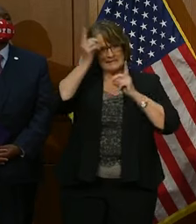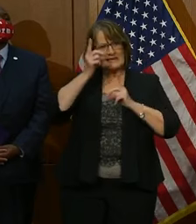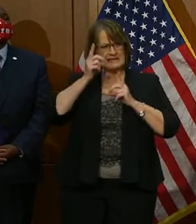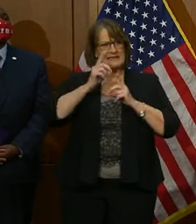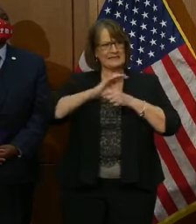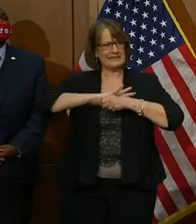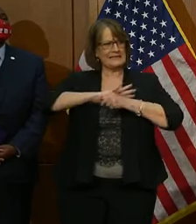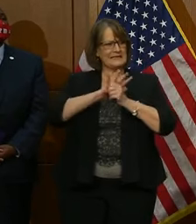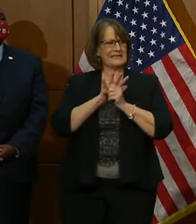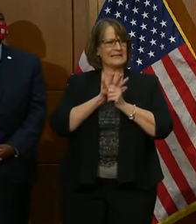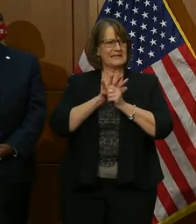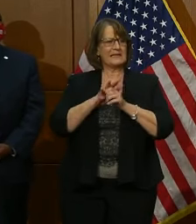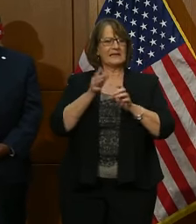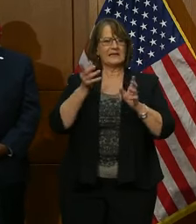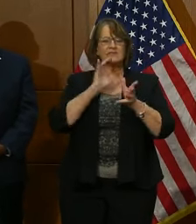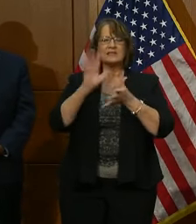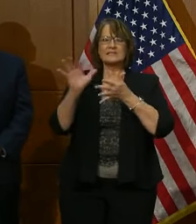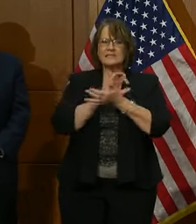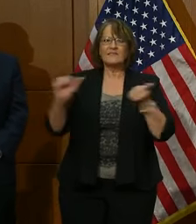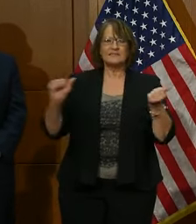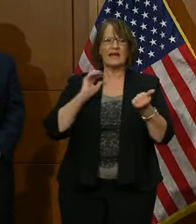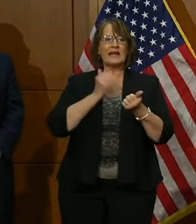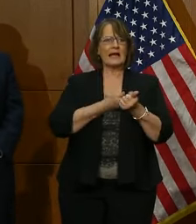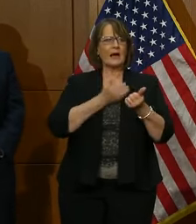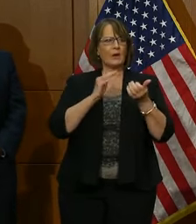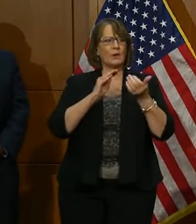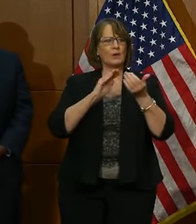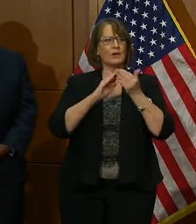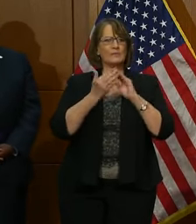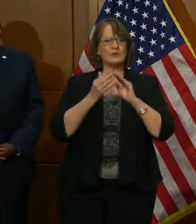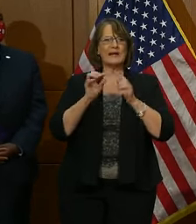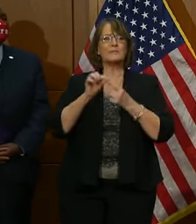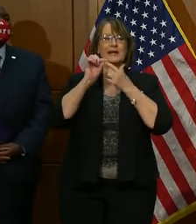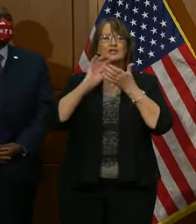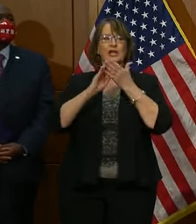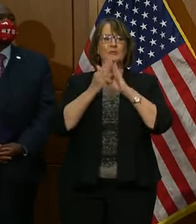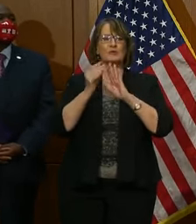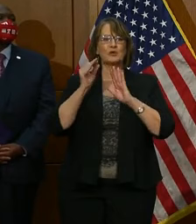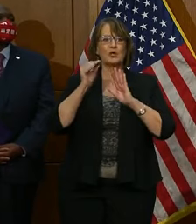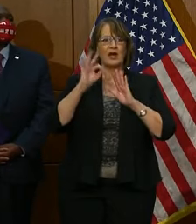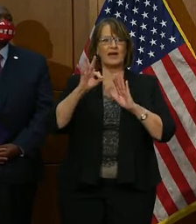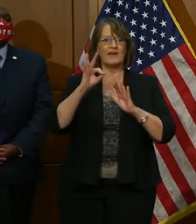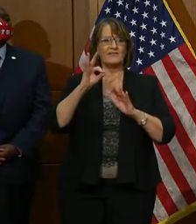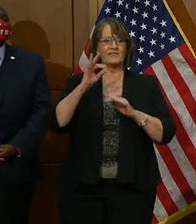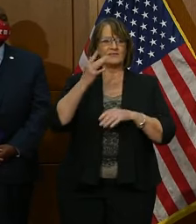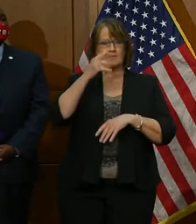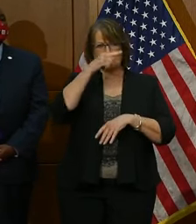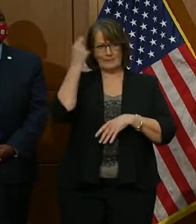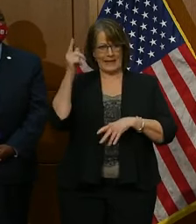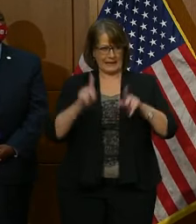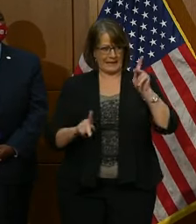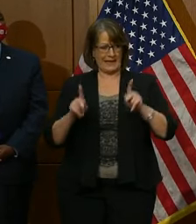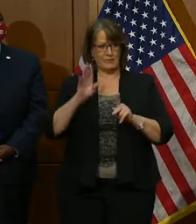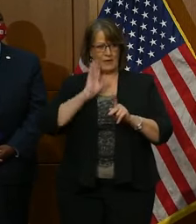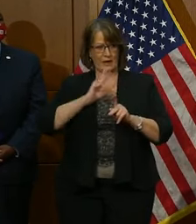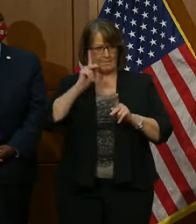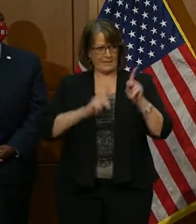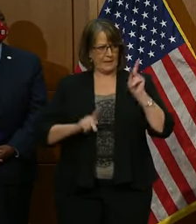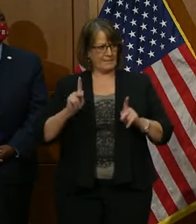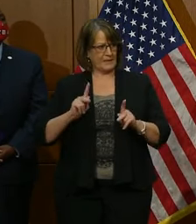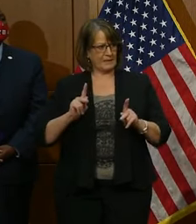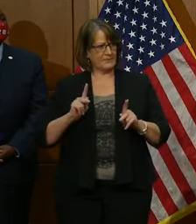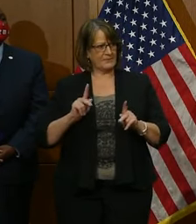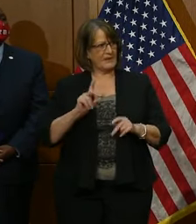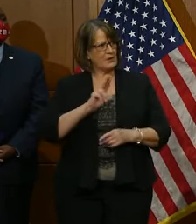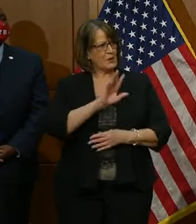has a devastating effect, especially among communities of color. The latest national numbers from this pandemic, 230,